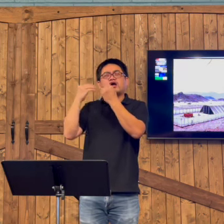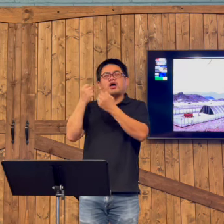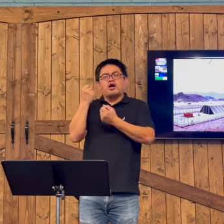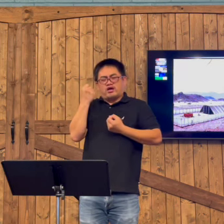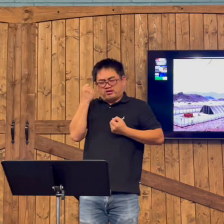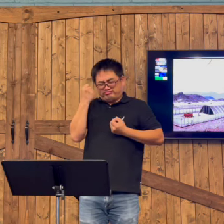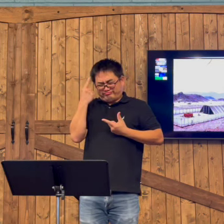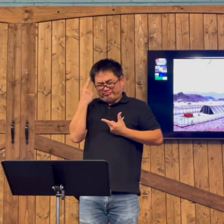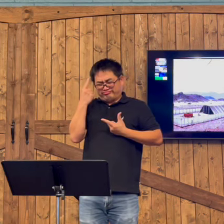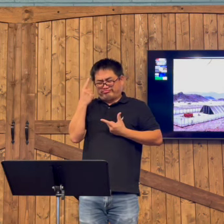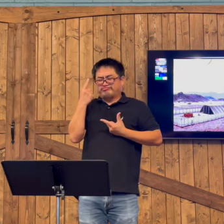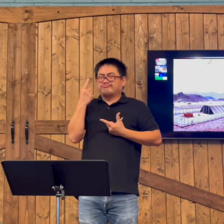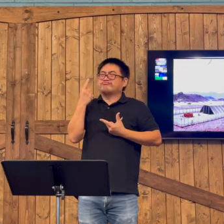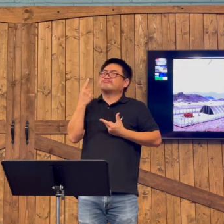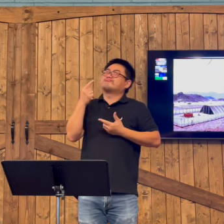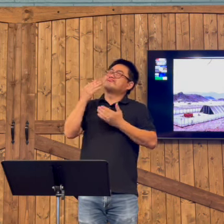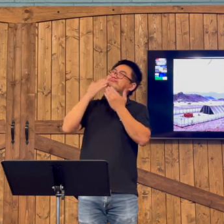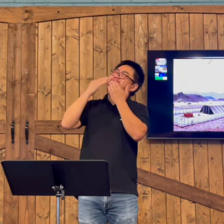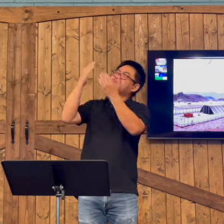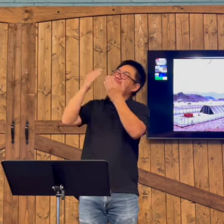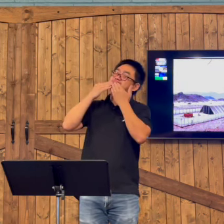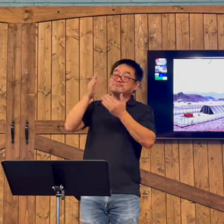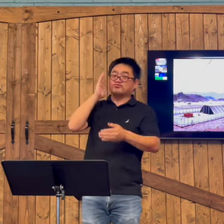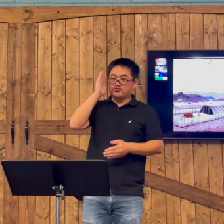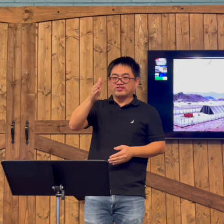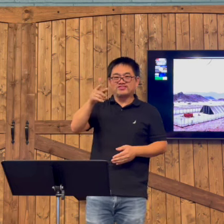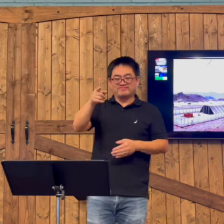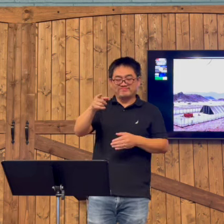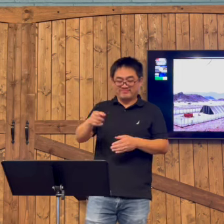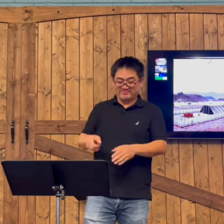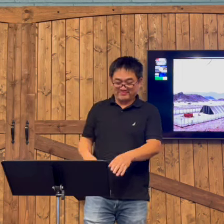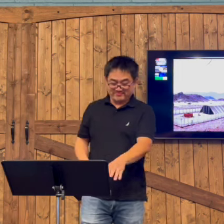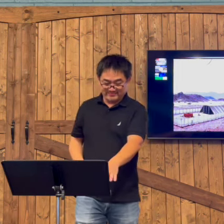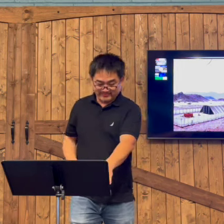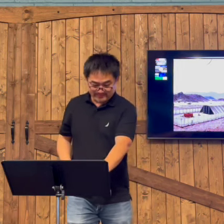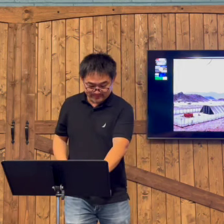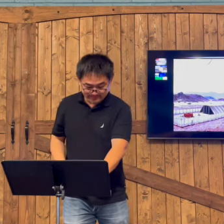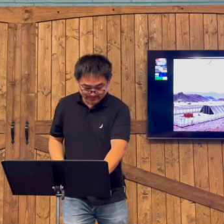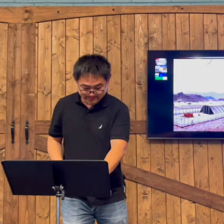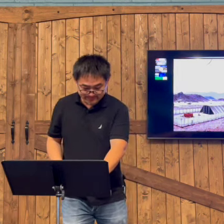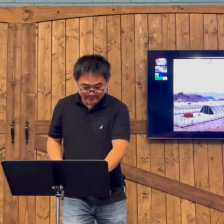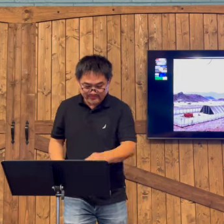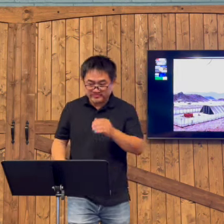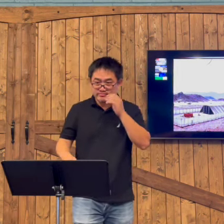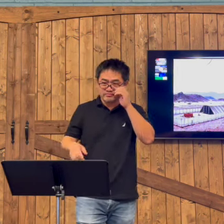the things that Jesus taught them for three years. And they will be thankful for that Holy Spirit.